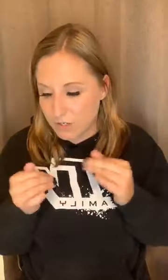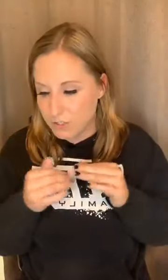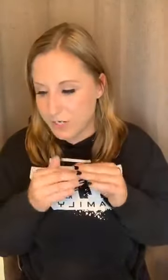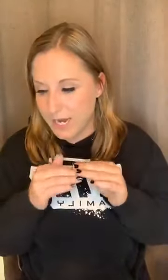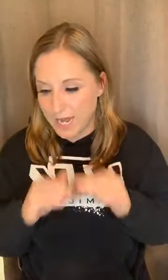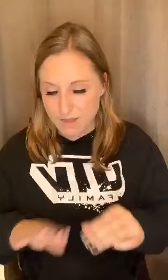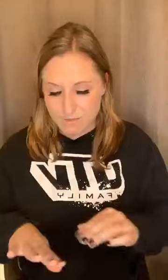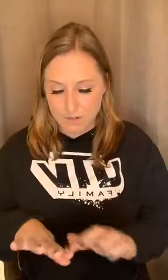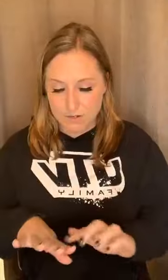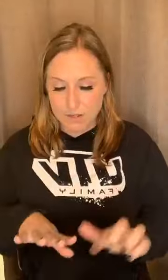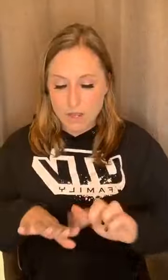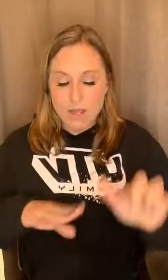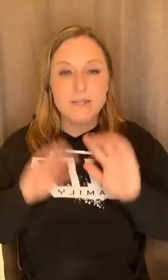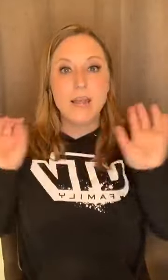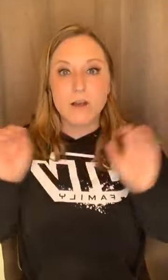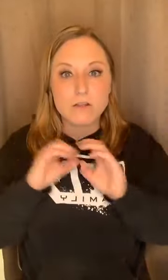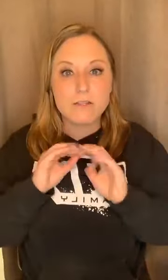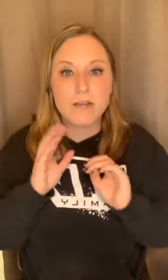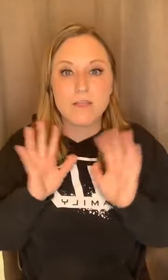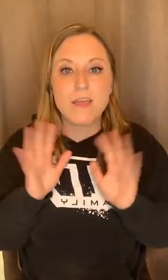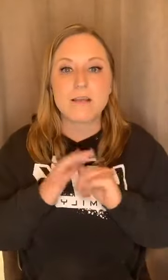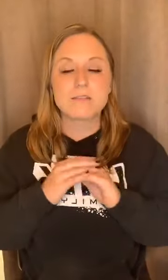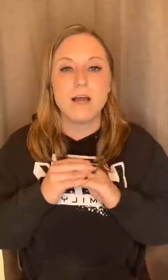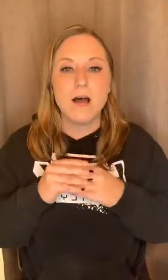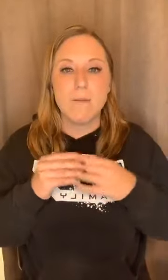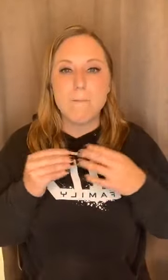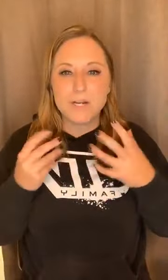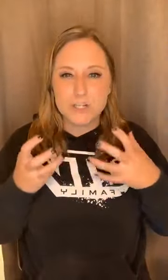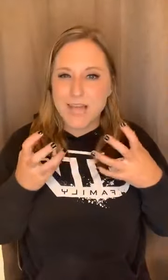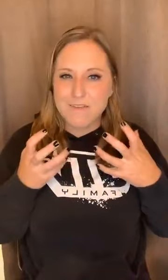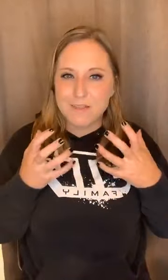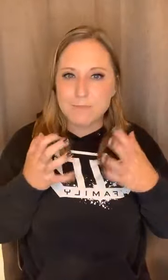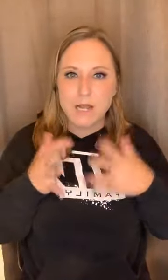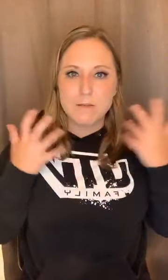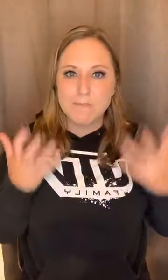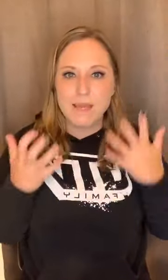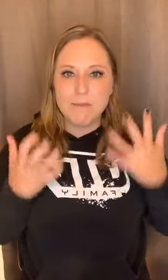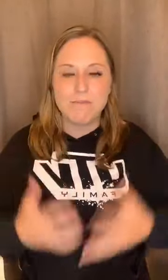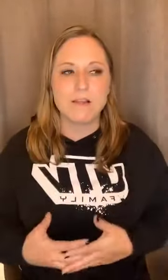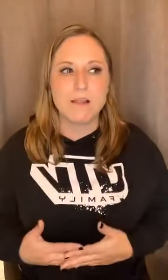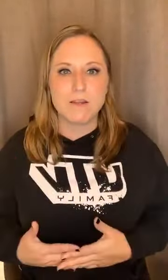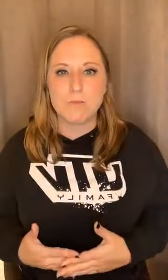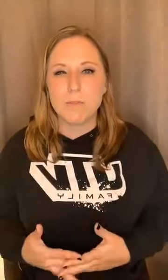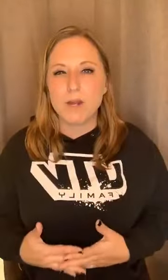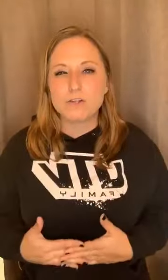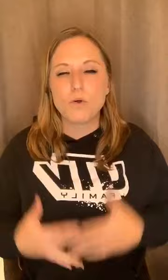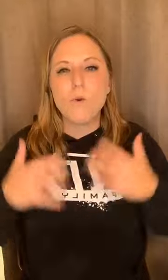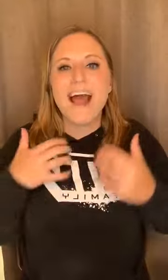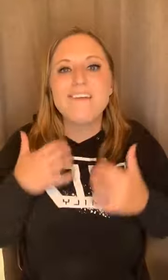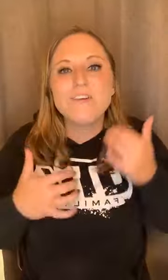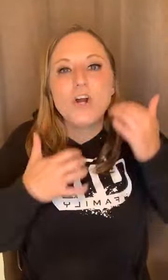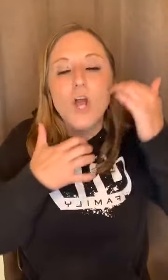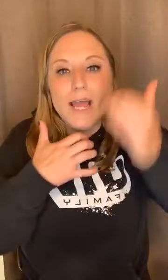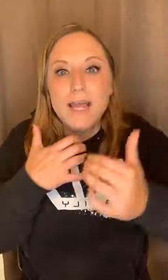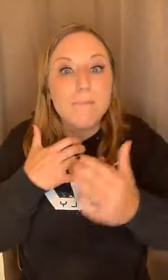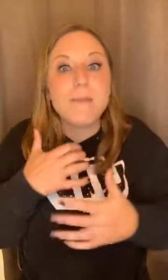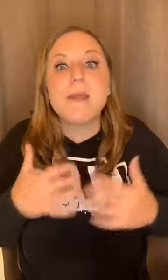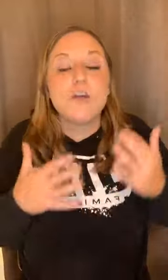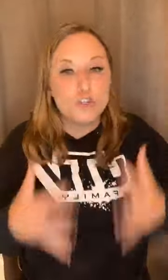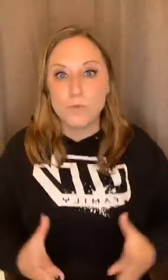street. I love the little nail nail things. Um, but just having them done make me feel a little bit better. So whatever it may be doing